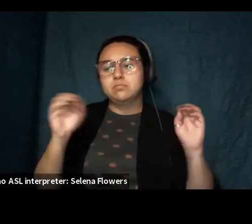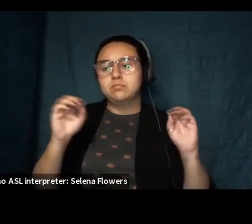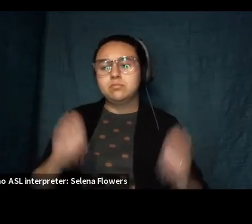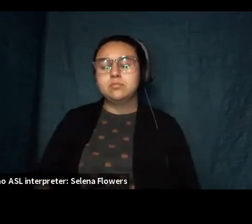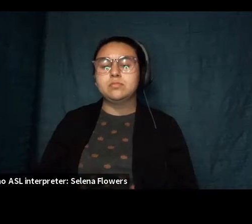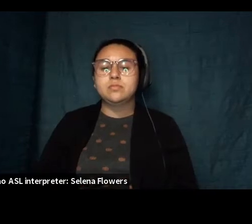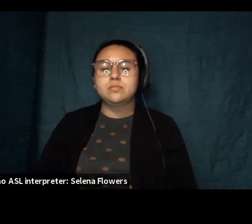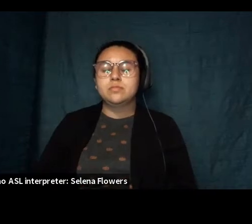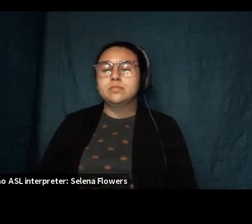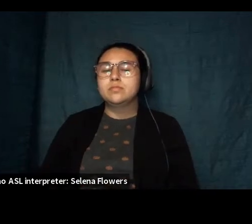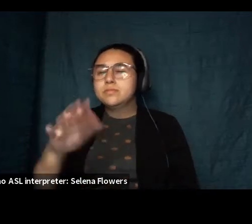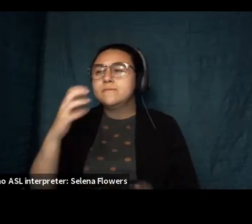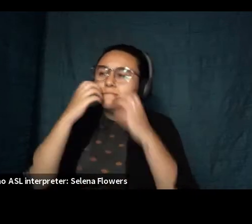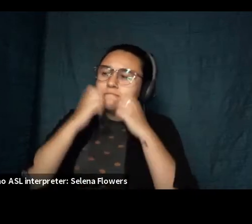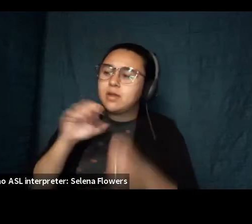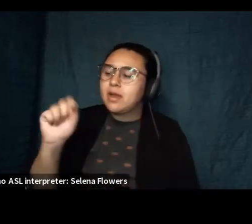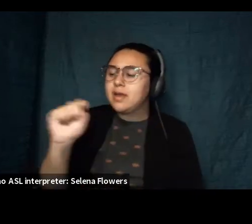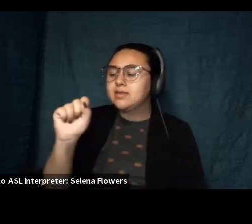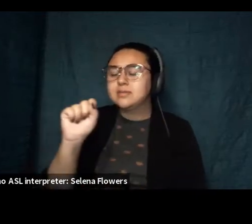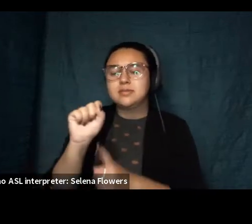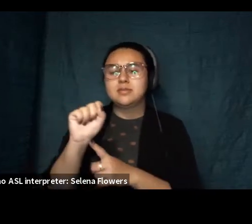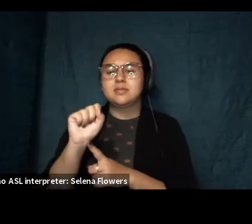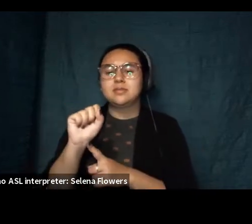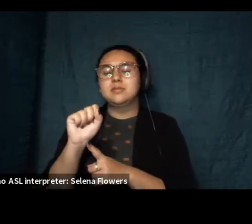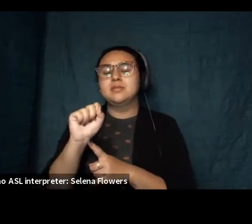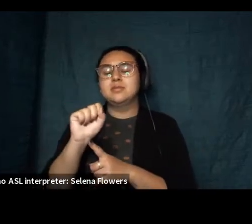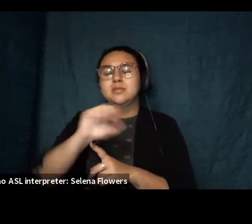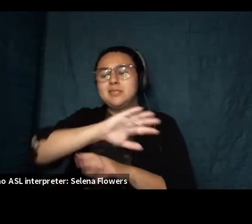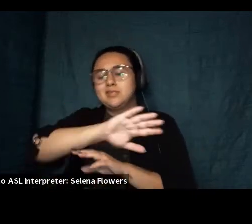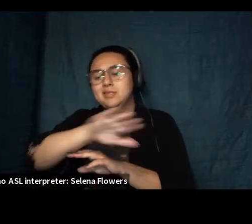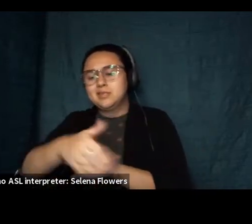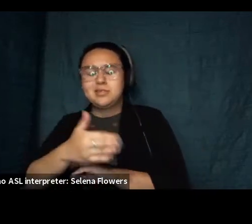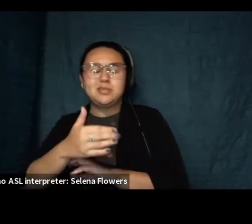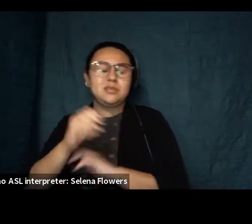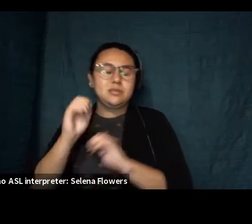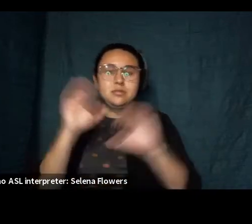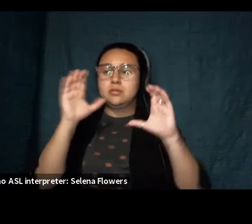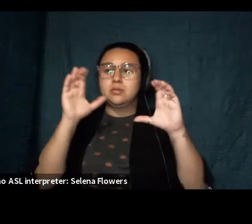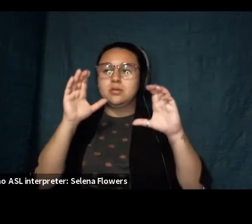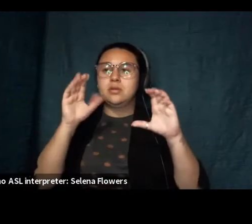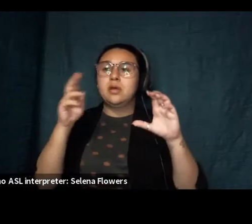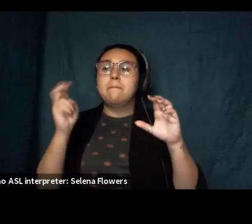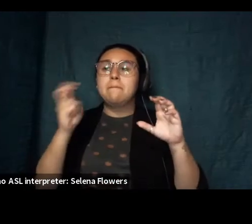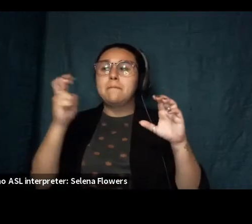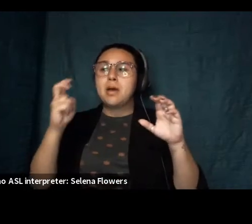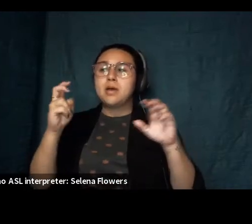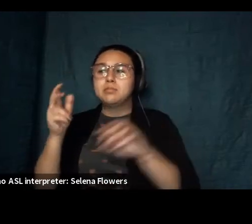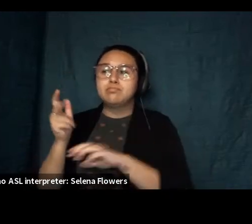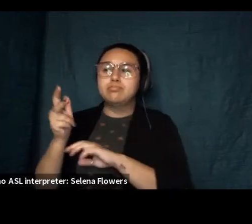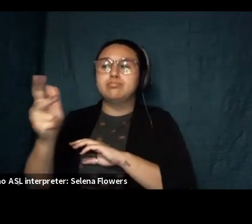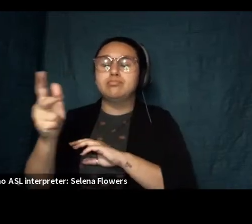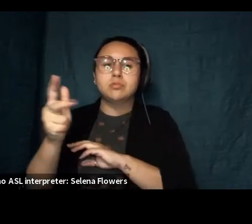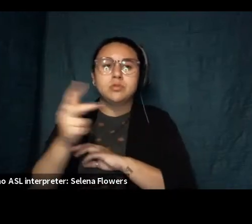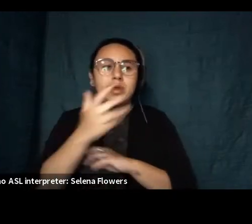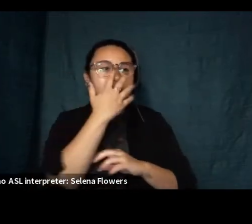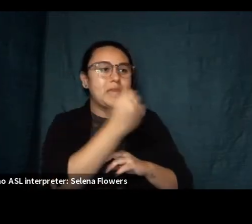s half the nights i still start awake as the bus sputters past in the dark or a coyote yowls out